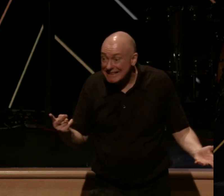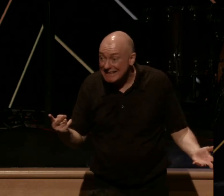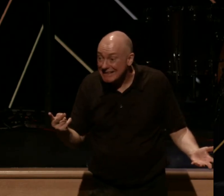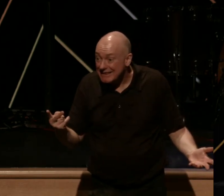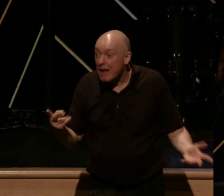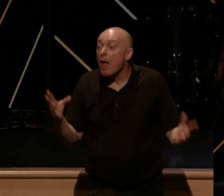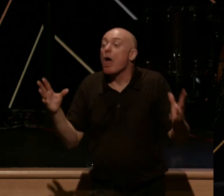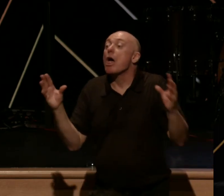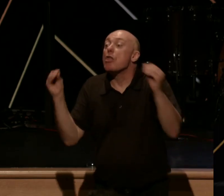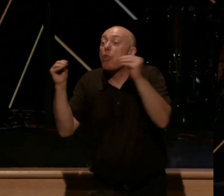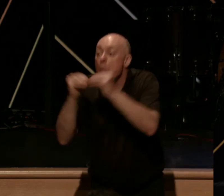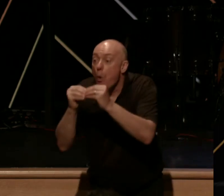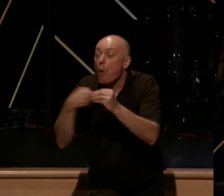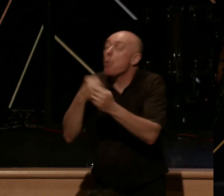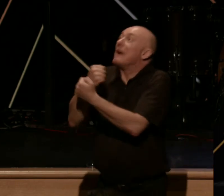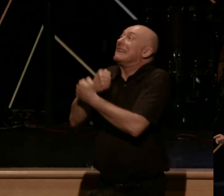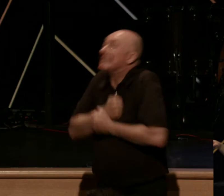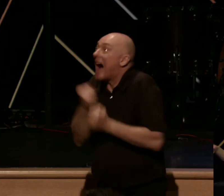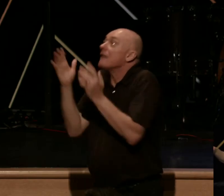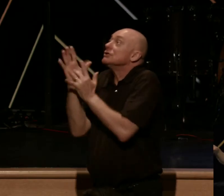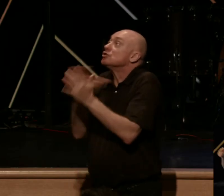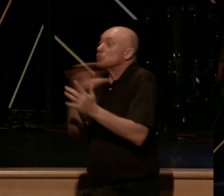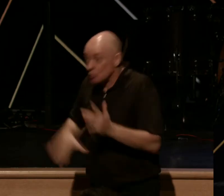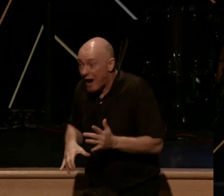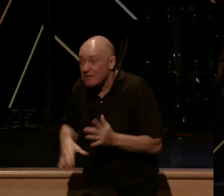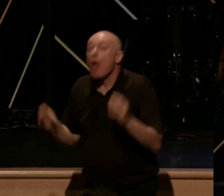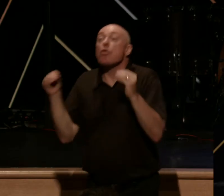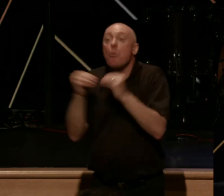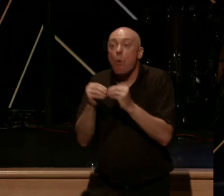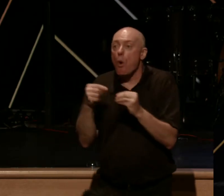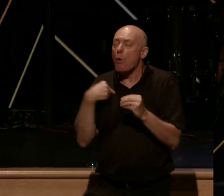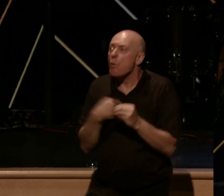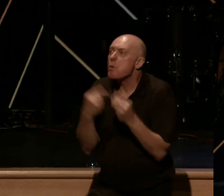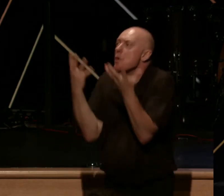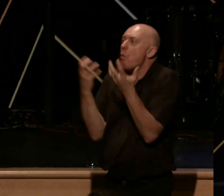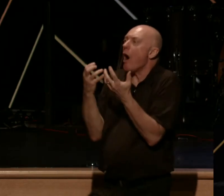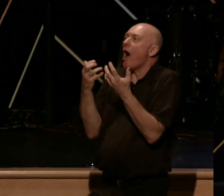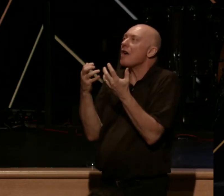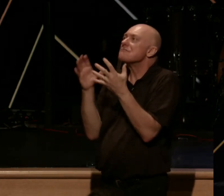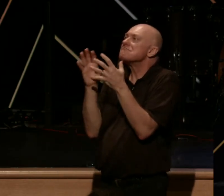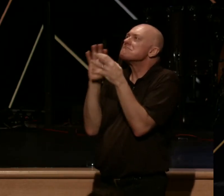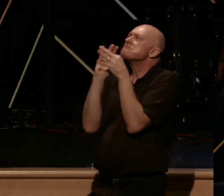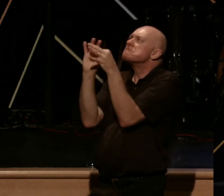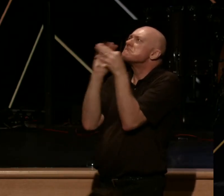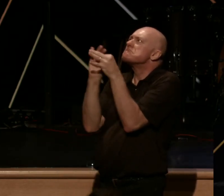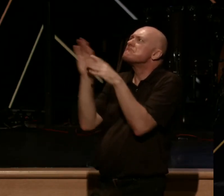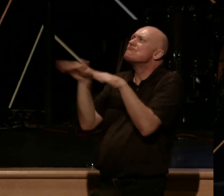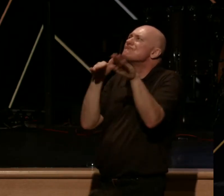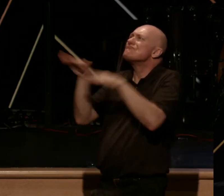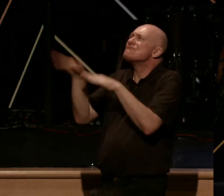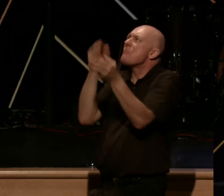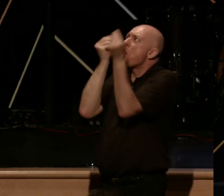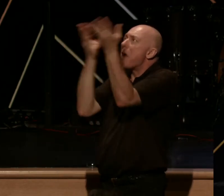more we love Jesus Christ, the more we will walk with Jesus Christ on the path of obedience. Do you see that?